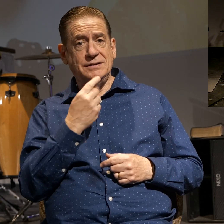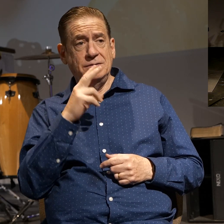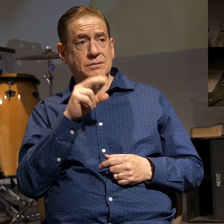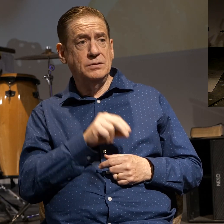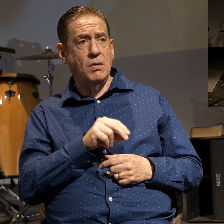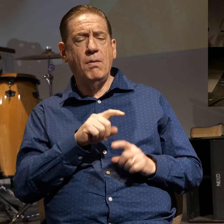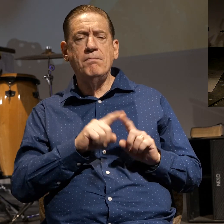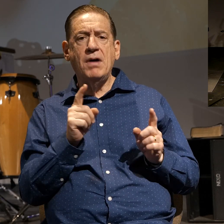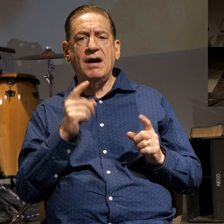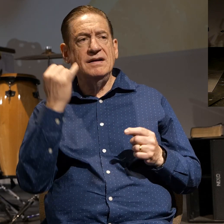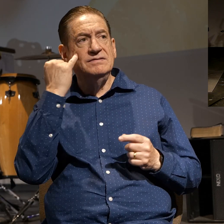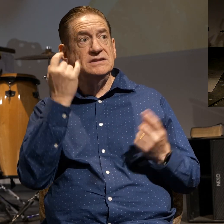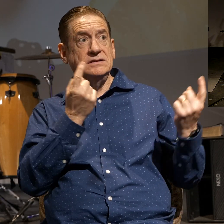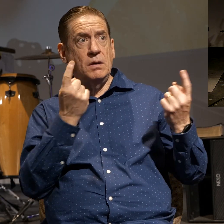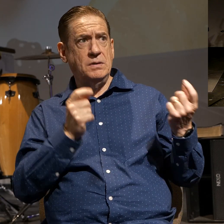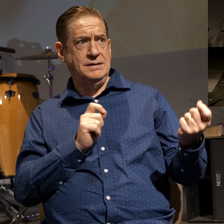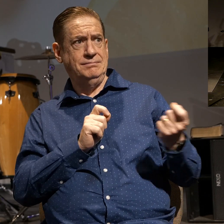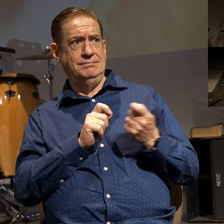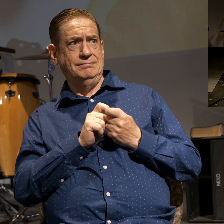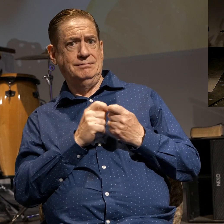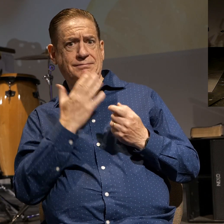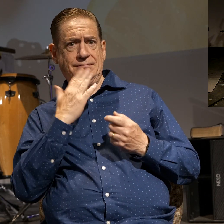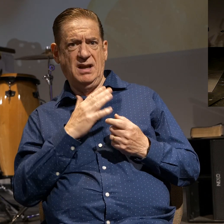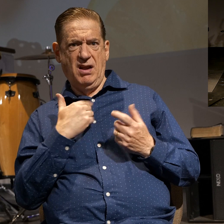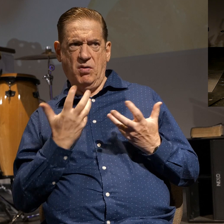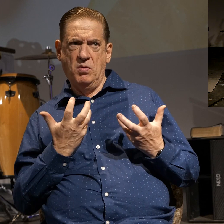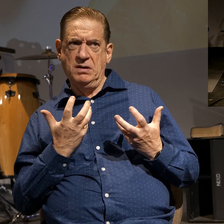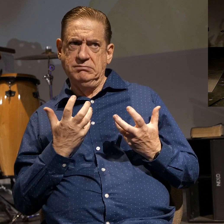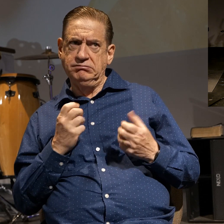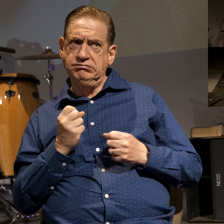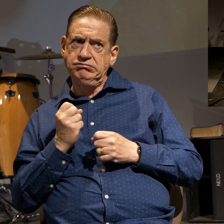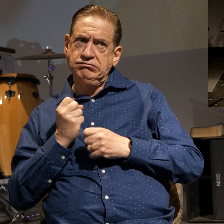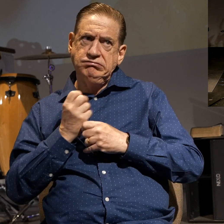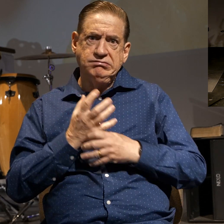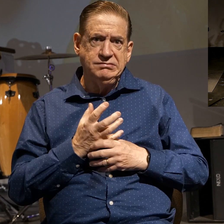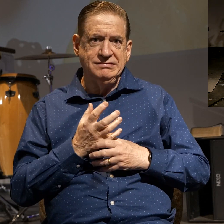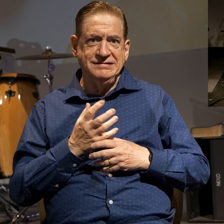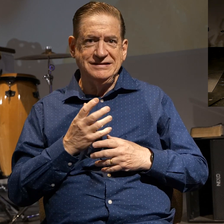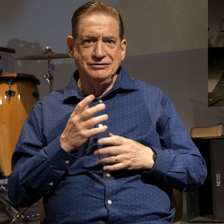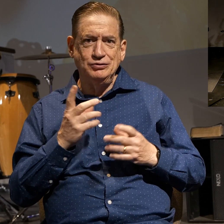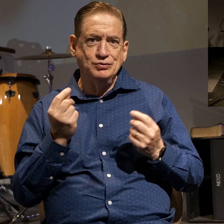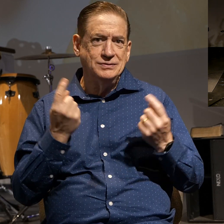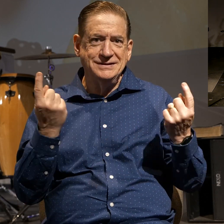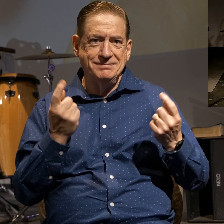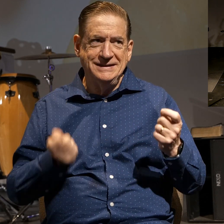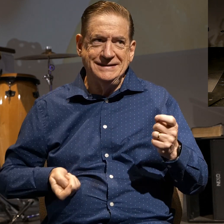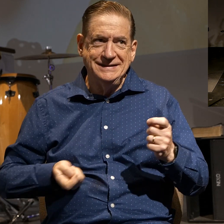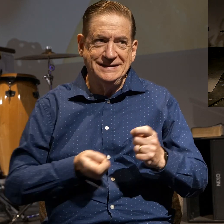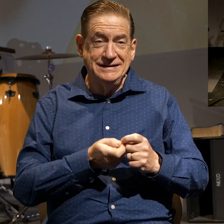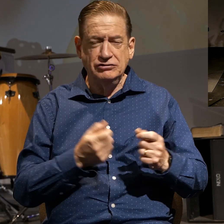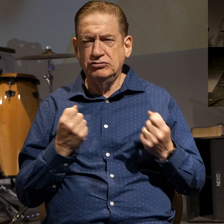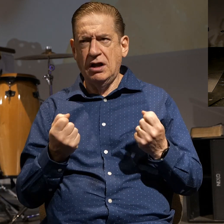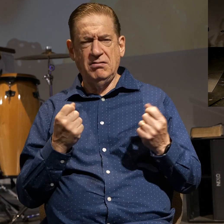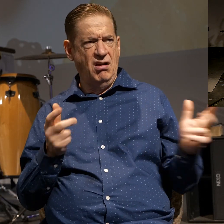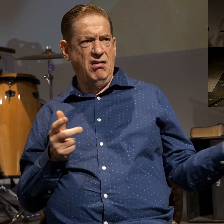if someone does something bad to you and you want to act out in doing something bad to them. You're driving down the road, someone flips you off, you want to